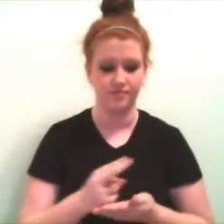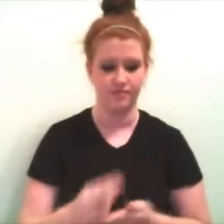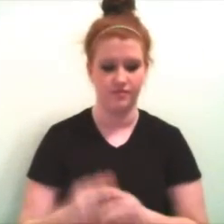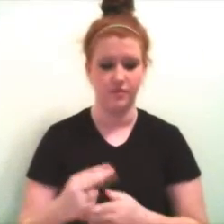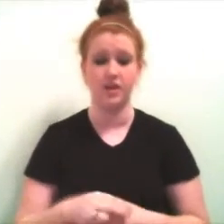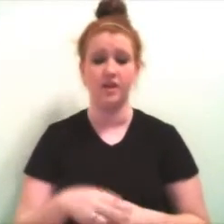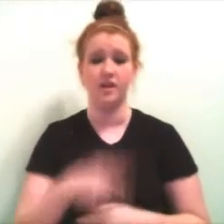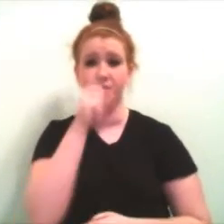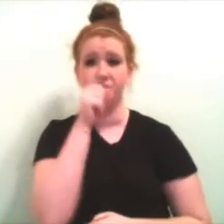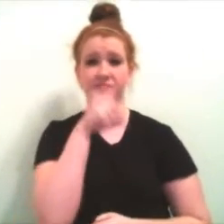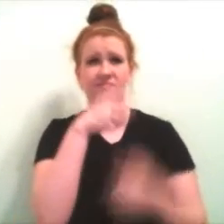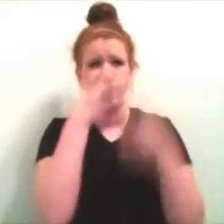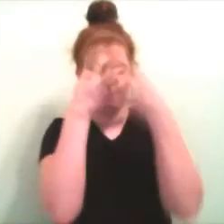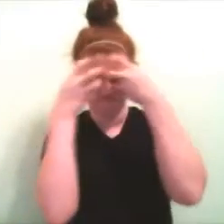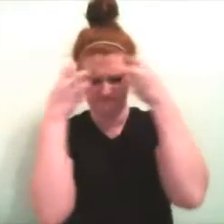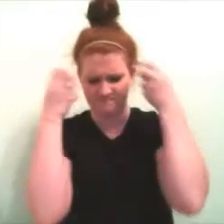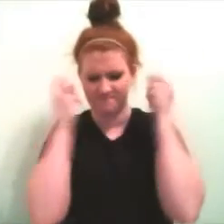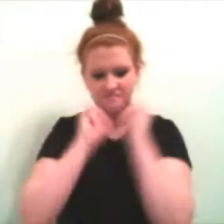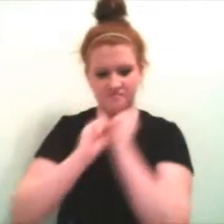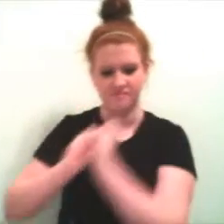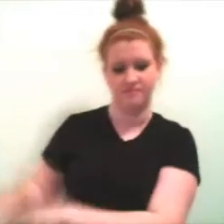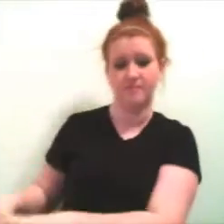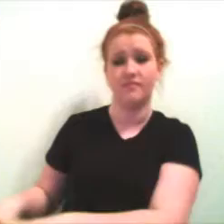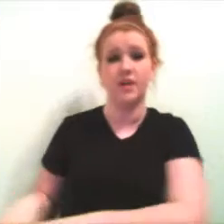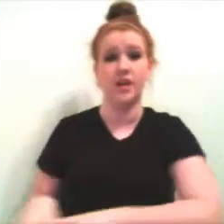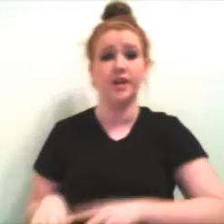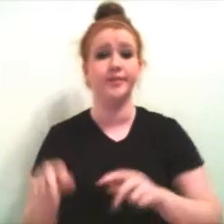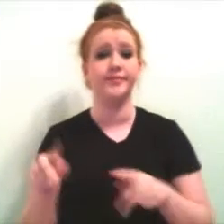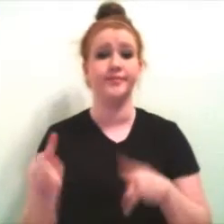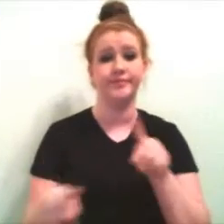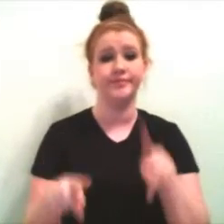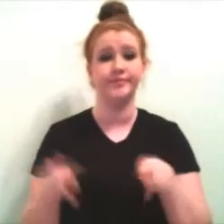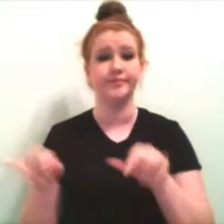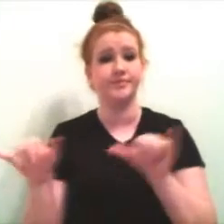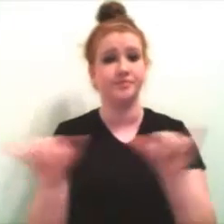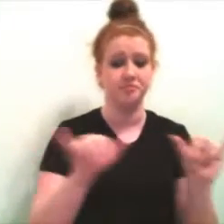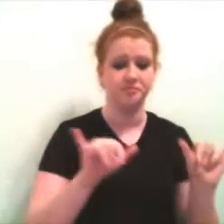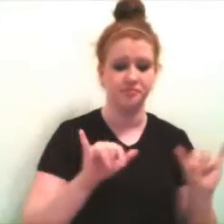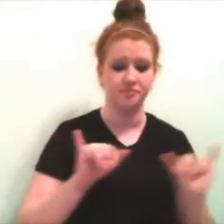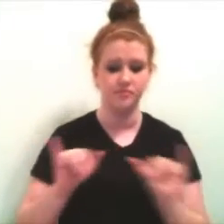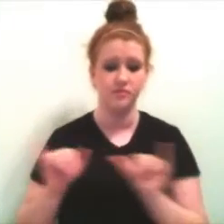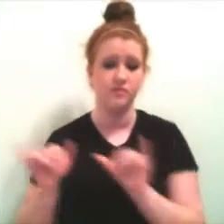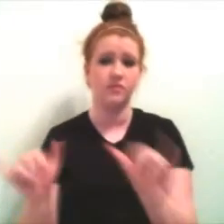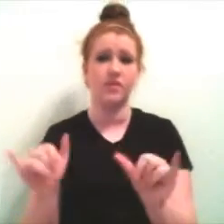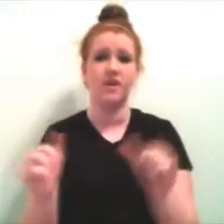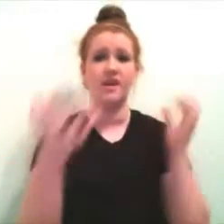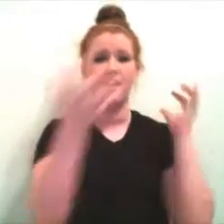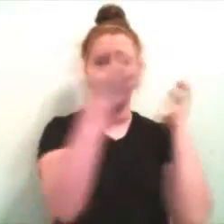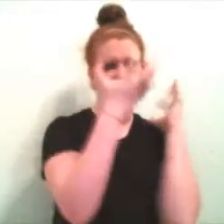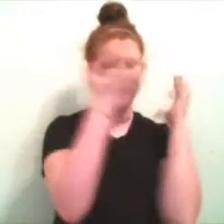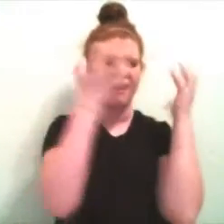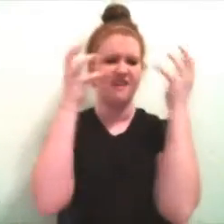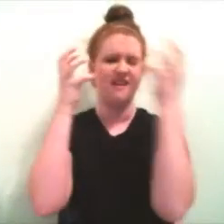all. When the lights fade out, all the sinners crows. So we dug